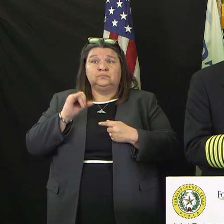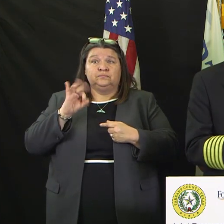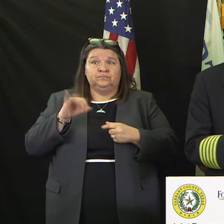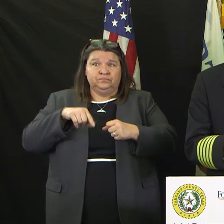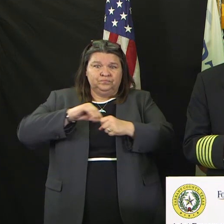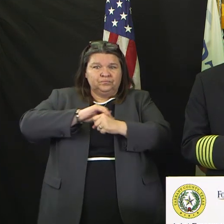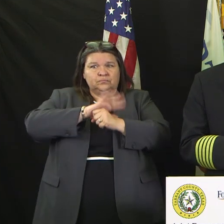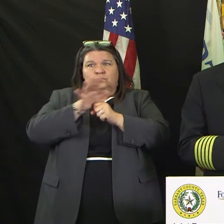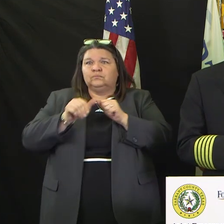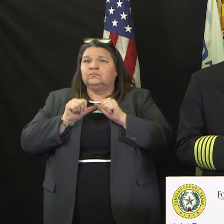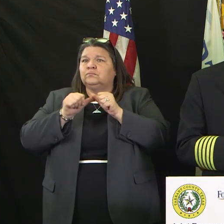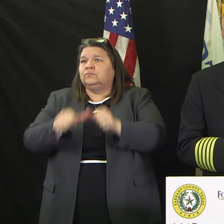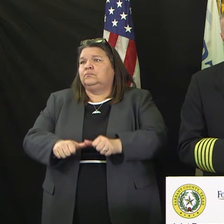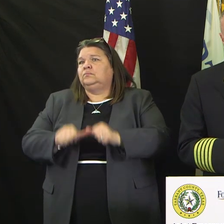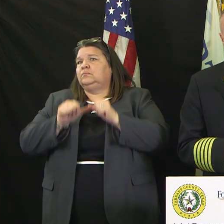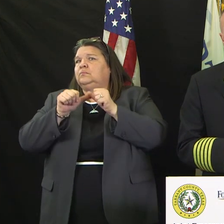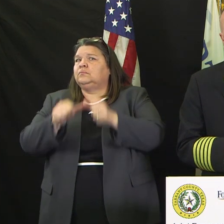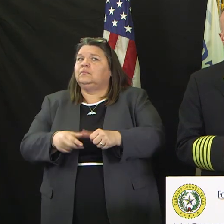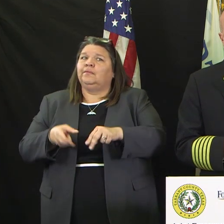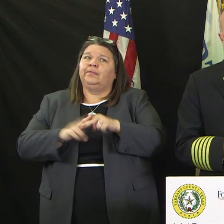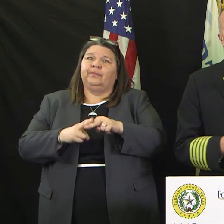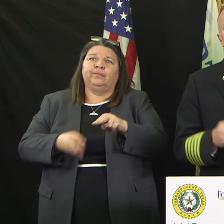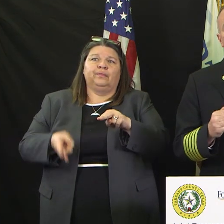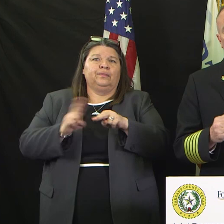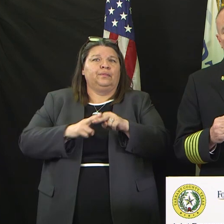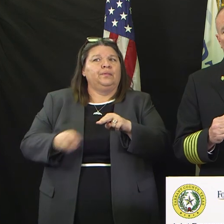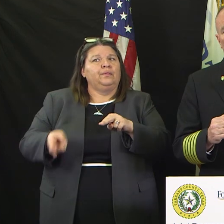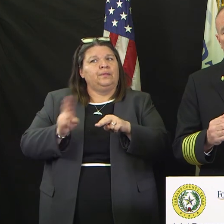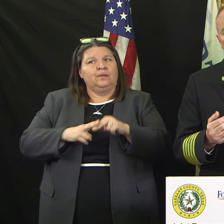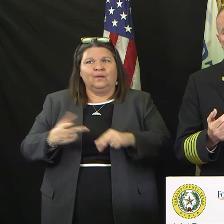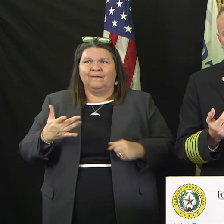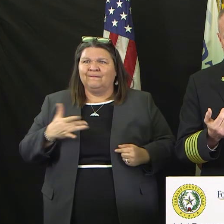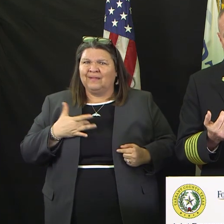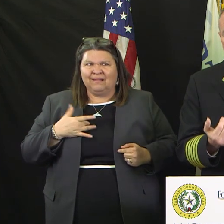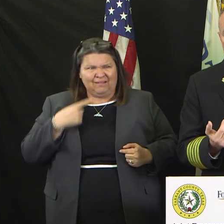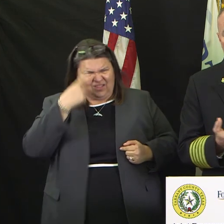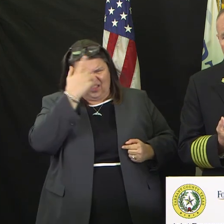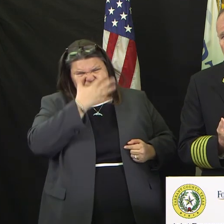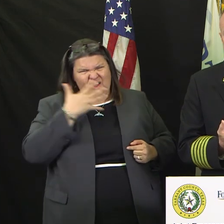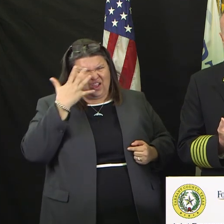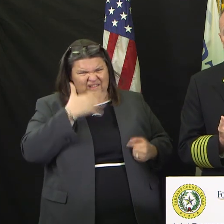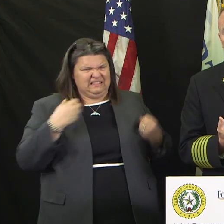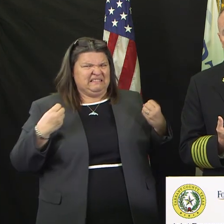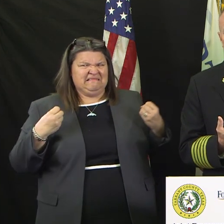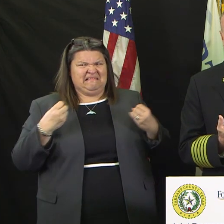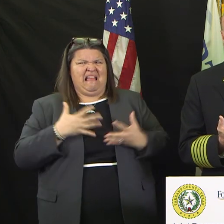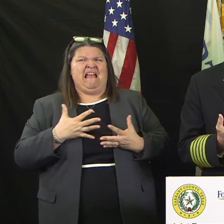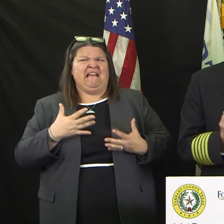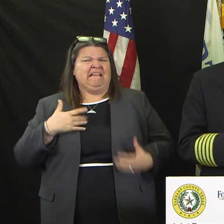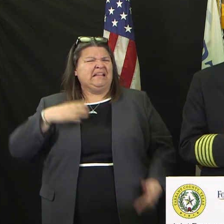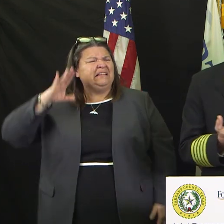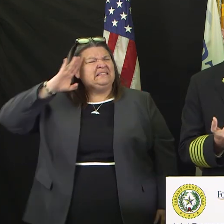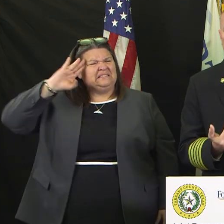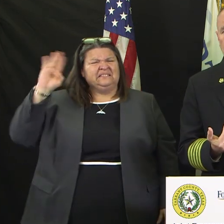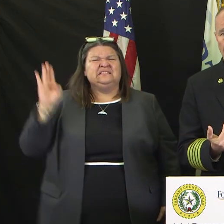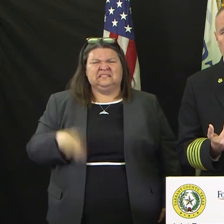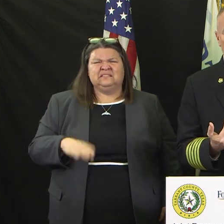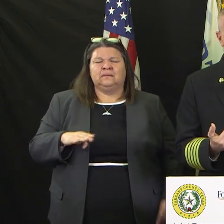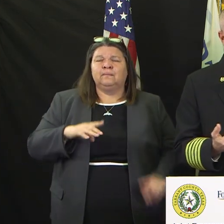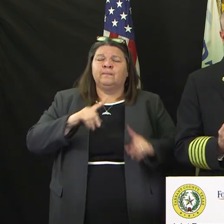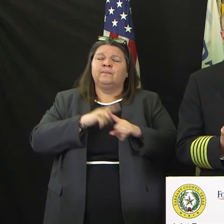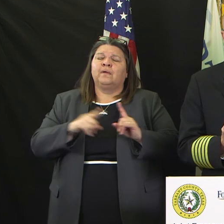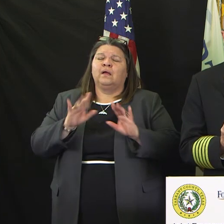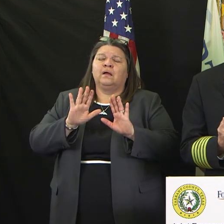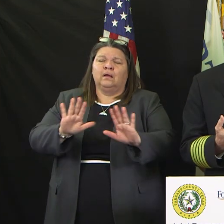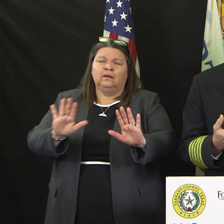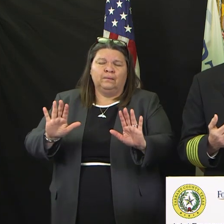I realize this looks a little intimidating and scary. However, it provides the maximum level of protection for you and for them.